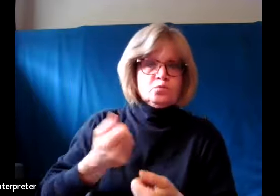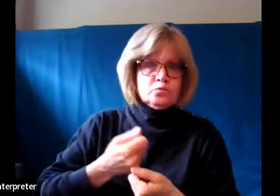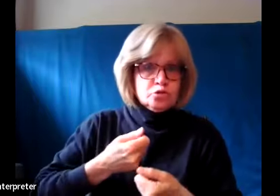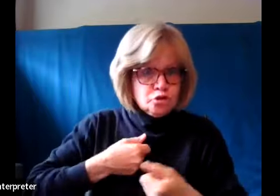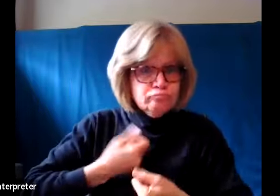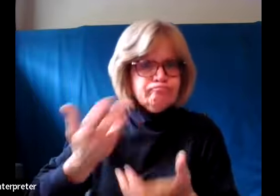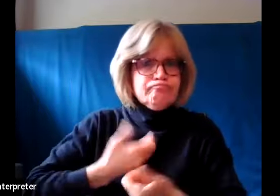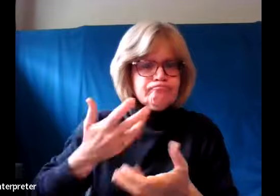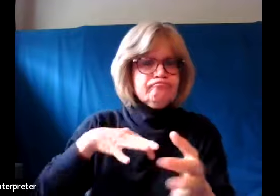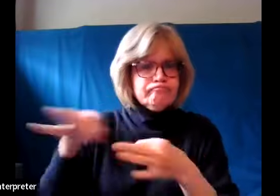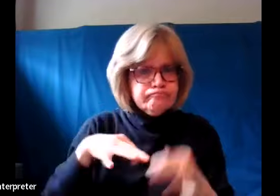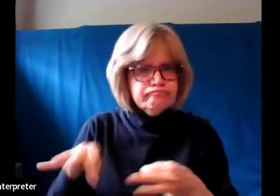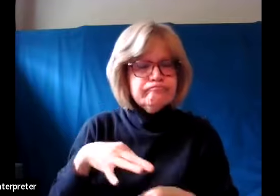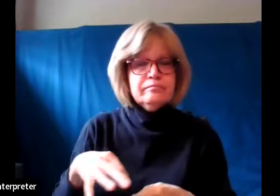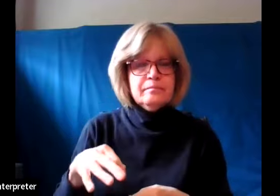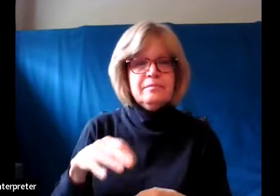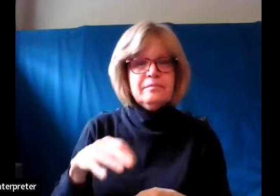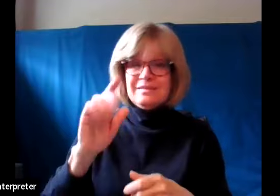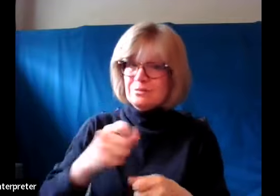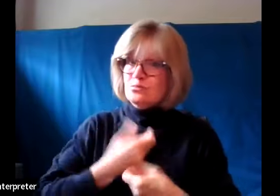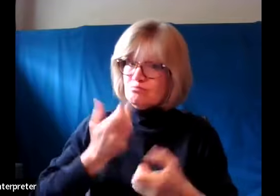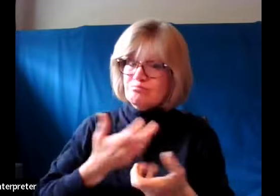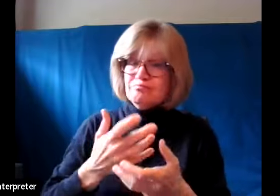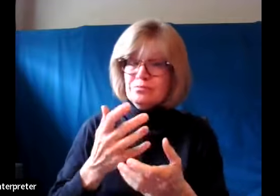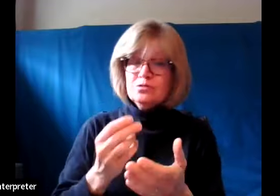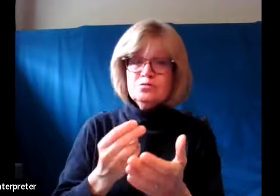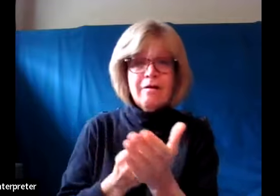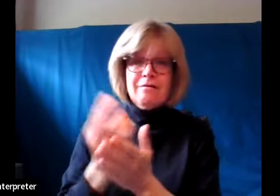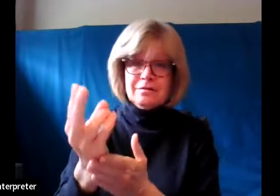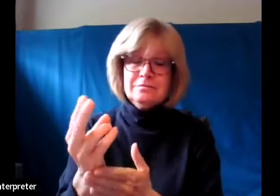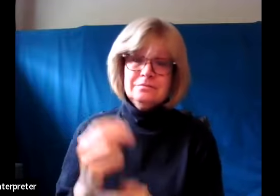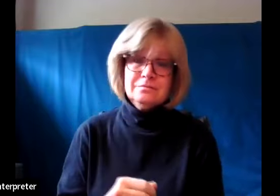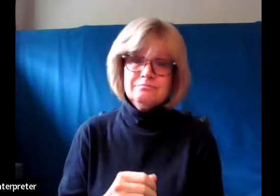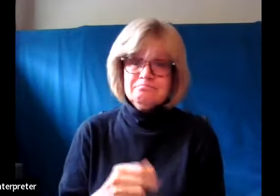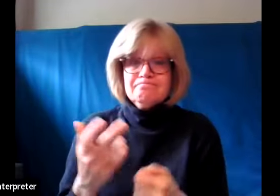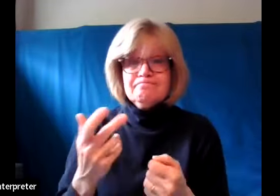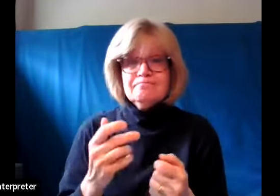need to share authentically of our experience of God and Jesus.